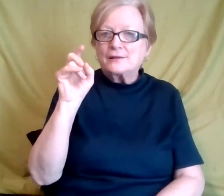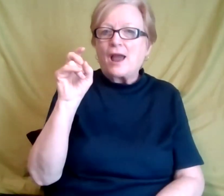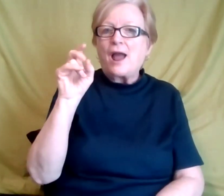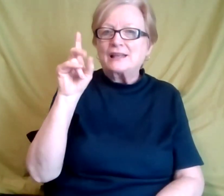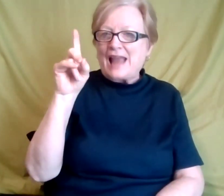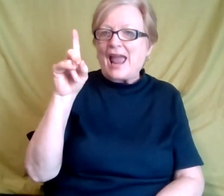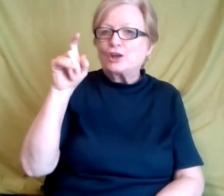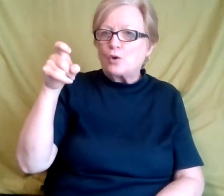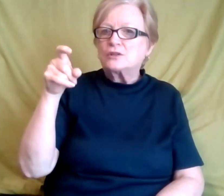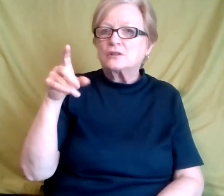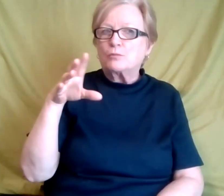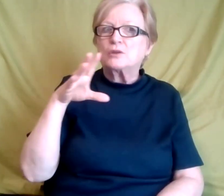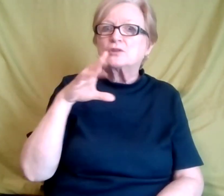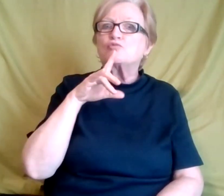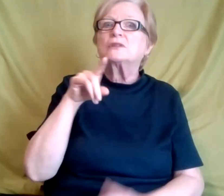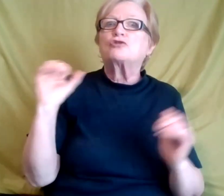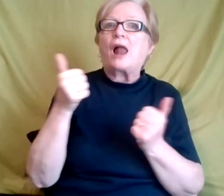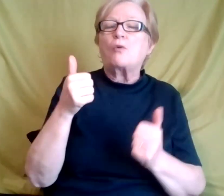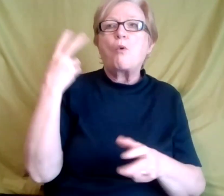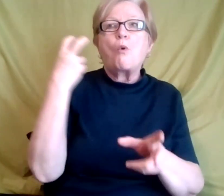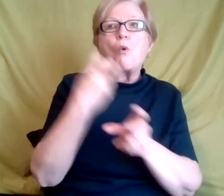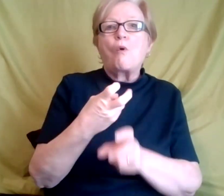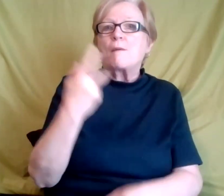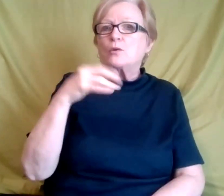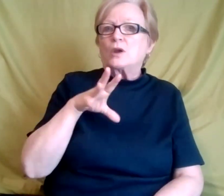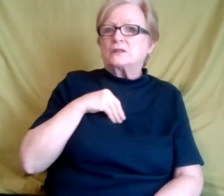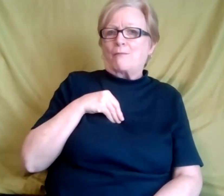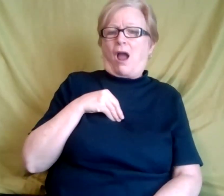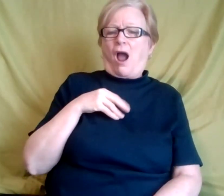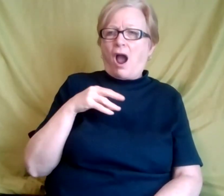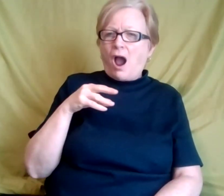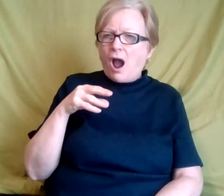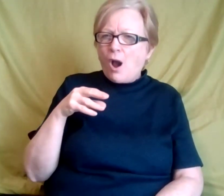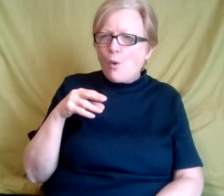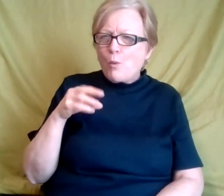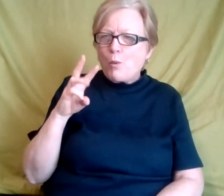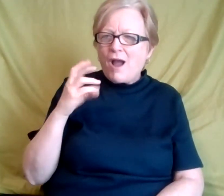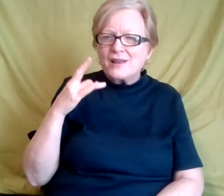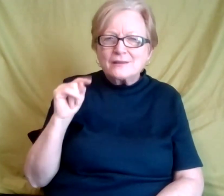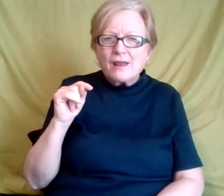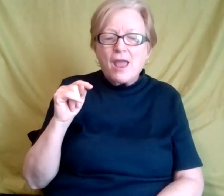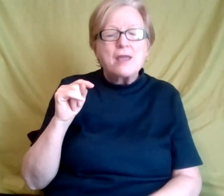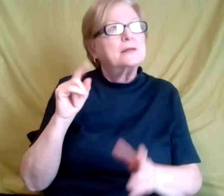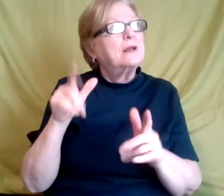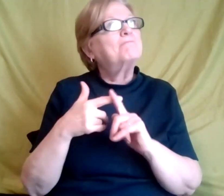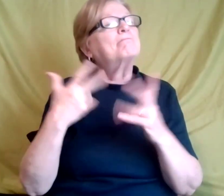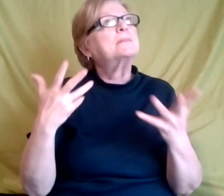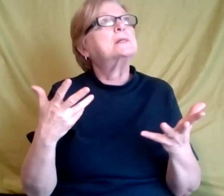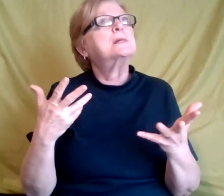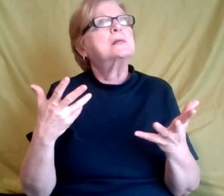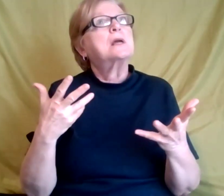because it was hard for me to accept. Um, and so what I've learned to do is to really